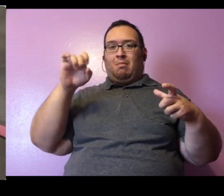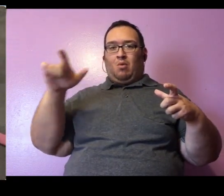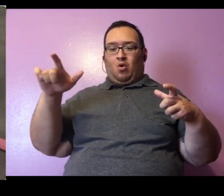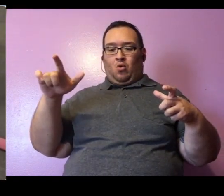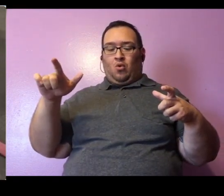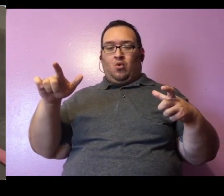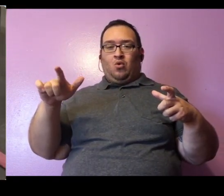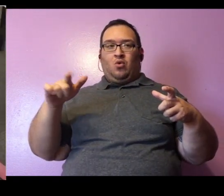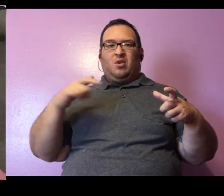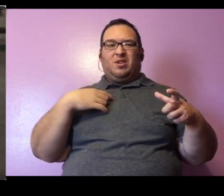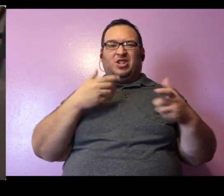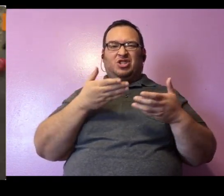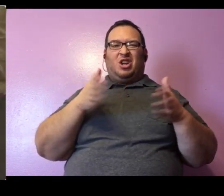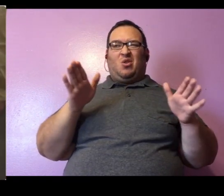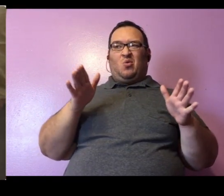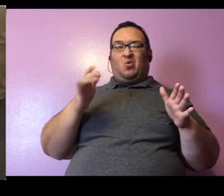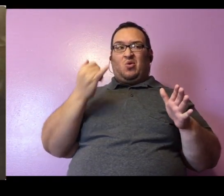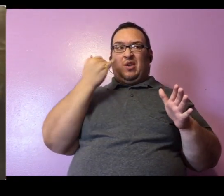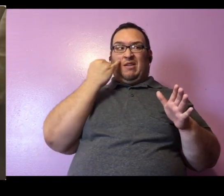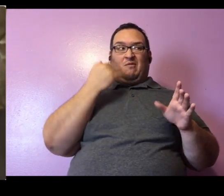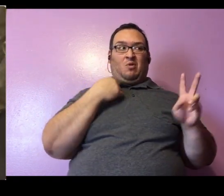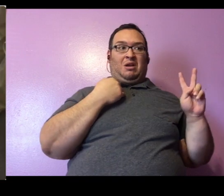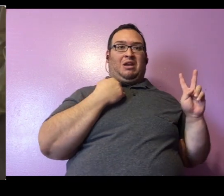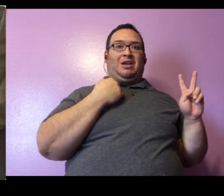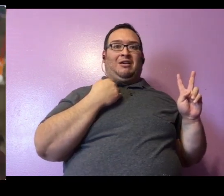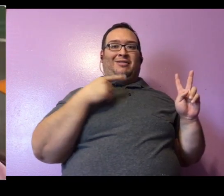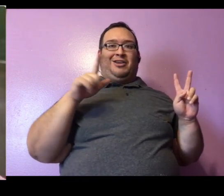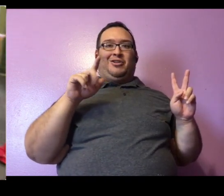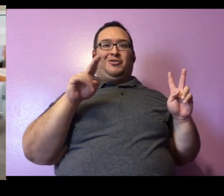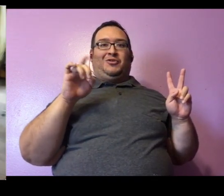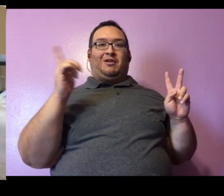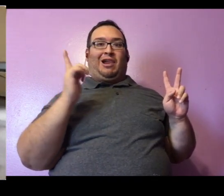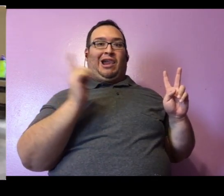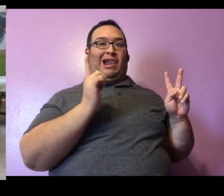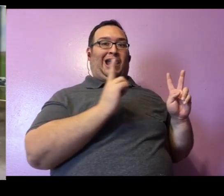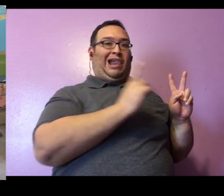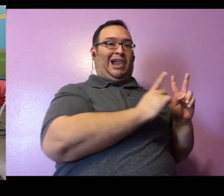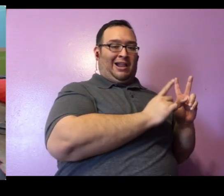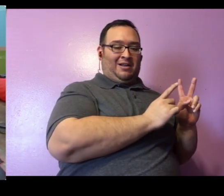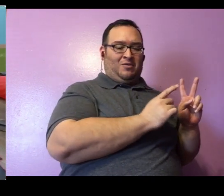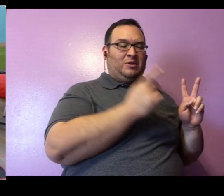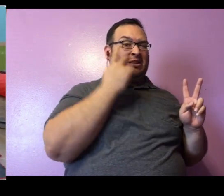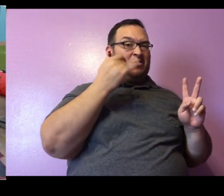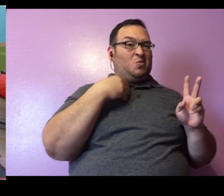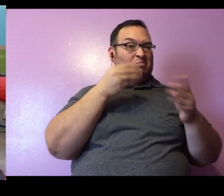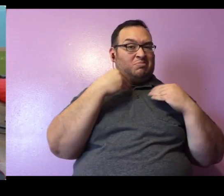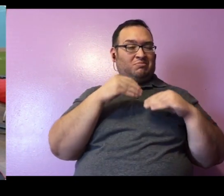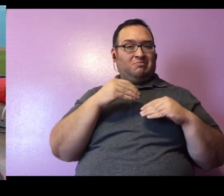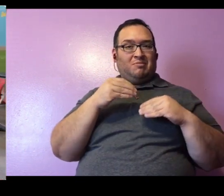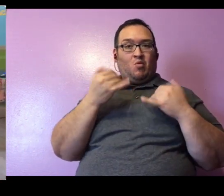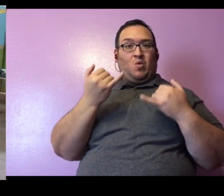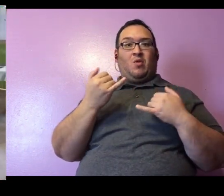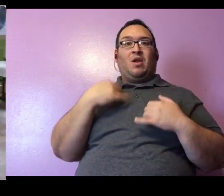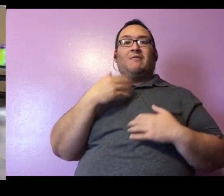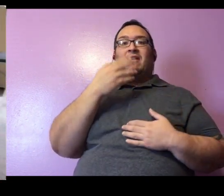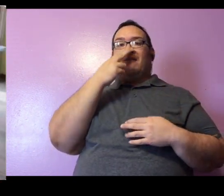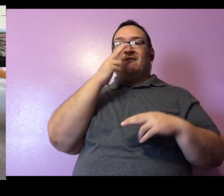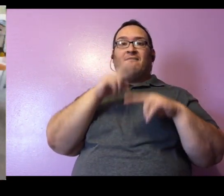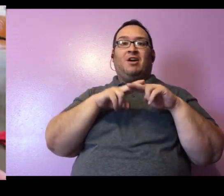Lucille seems to like to be wherever we are, and we'll see if she wants to come tackle this in a second. And in the meantime, we've got a really fun question